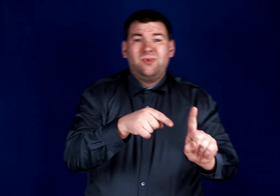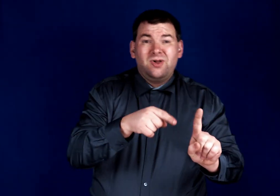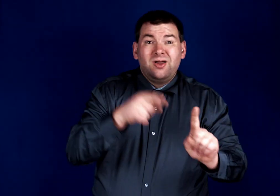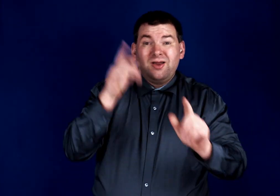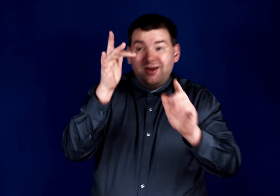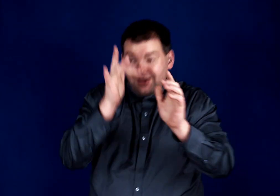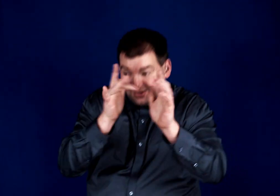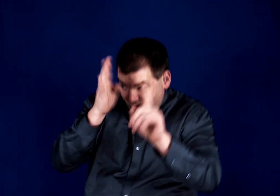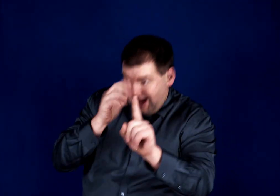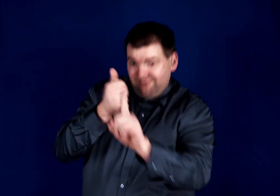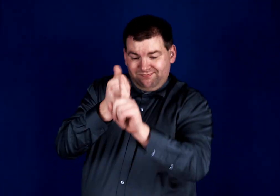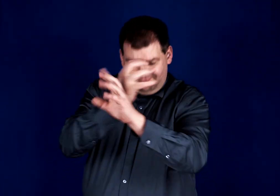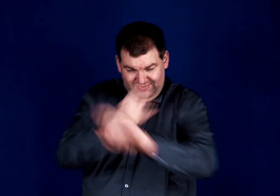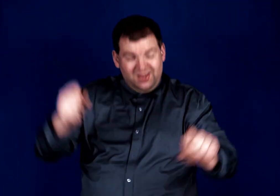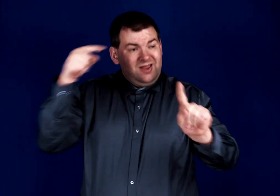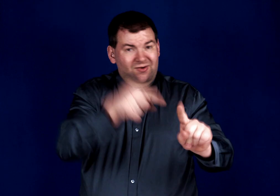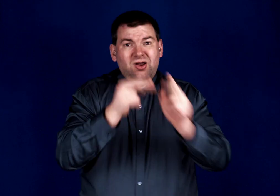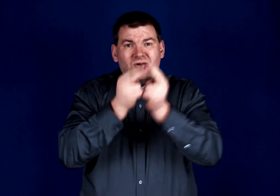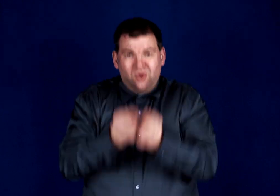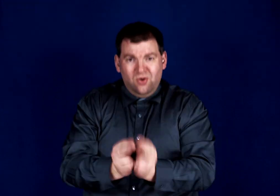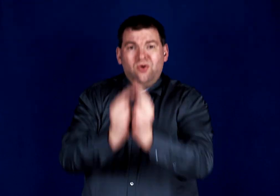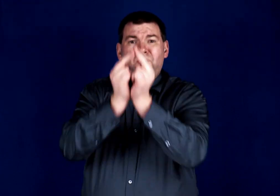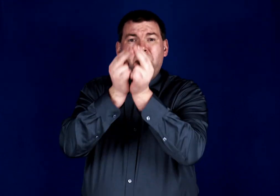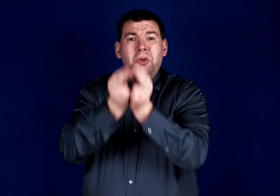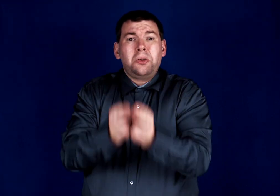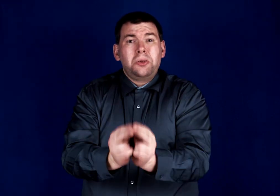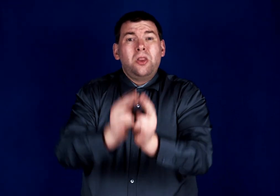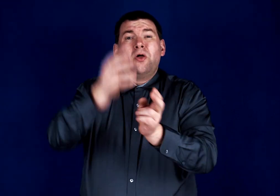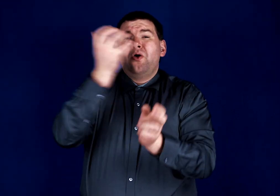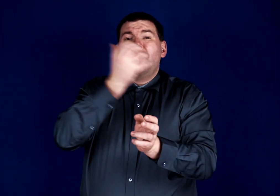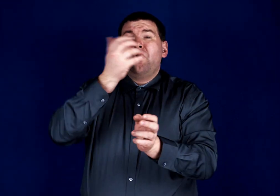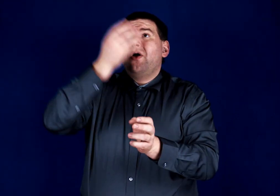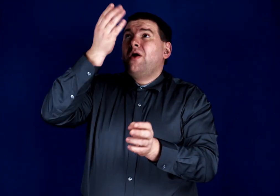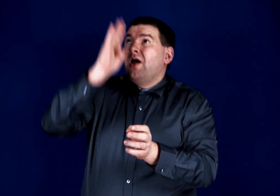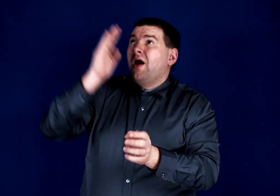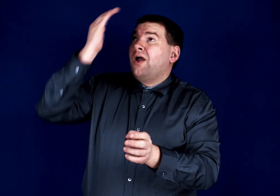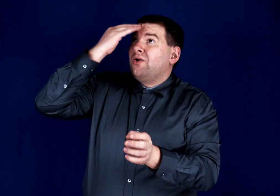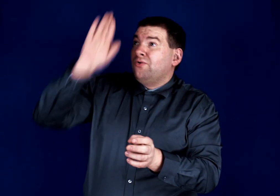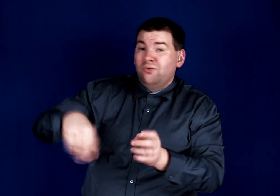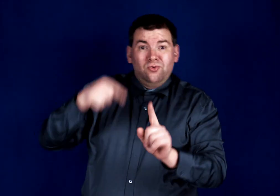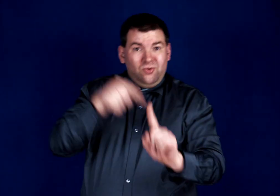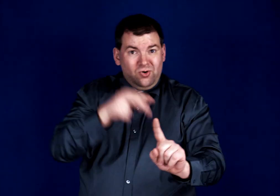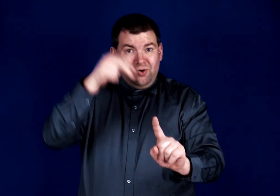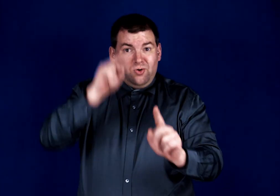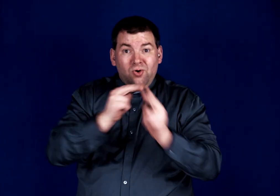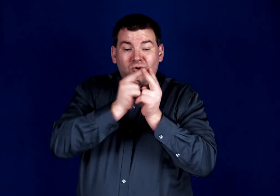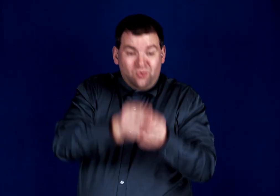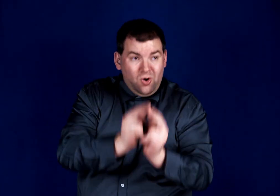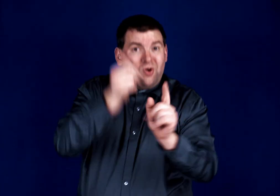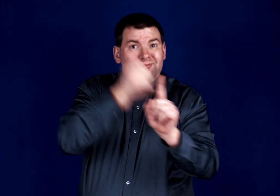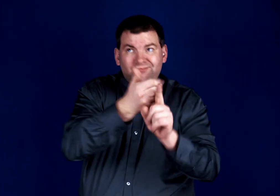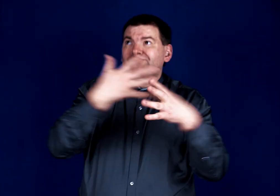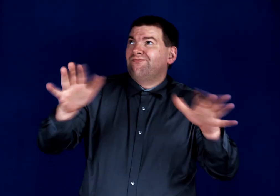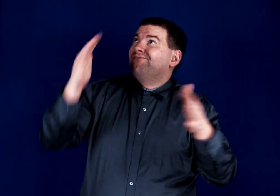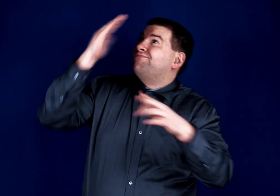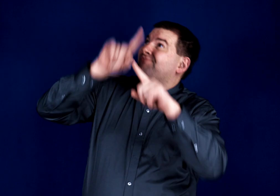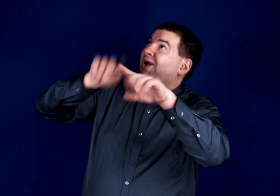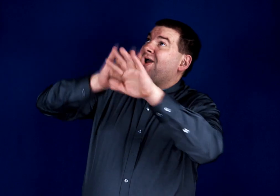He delivered Him. Oh, Noah knew God, God had a plan,